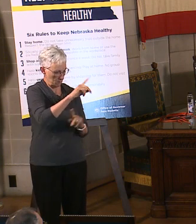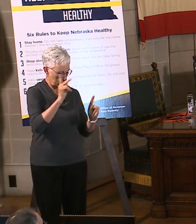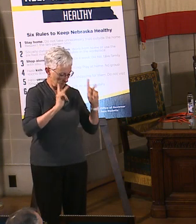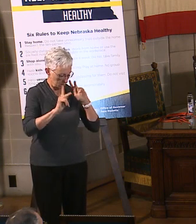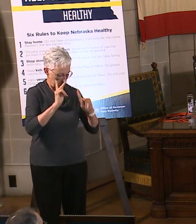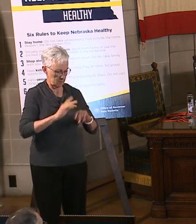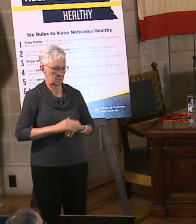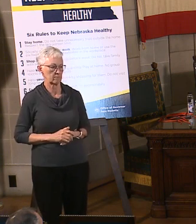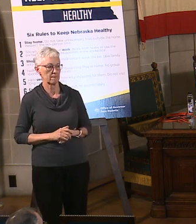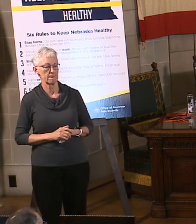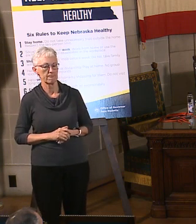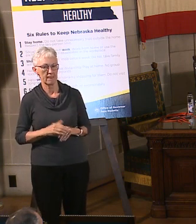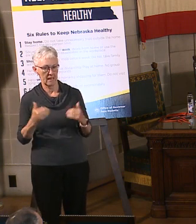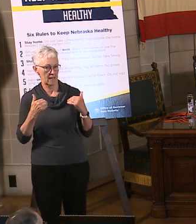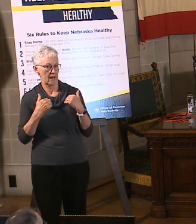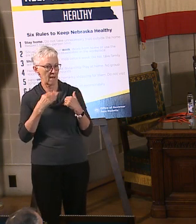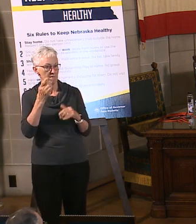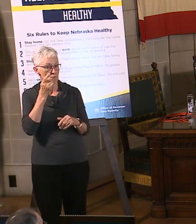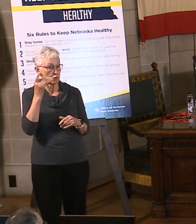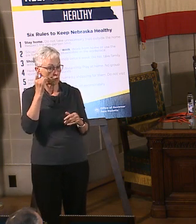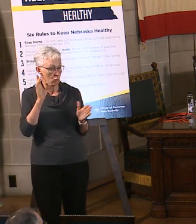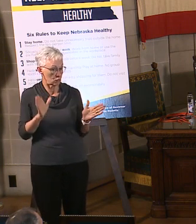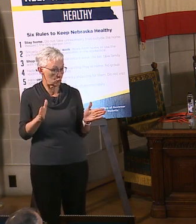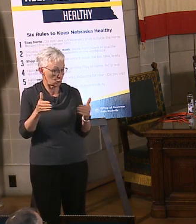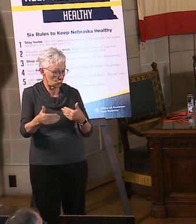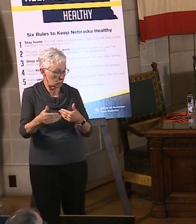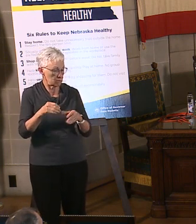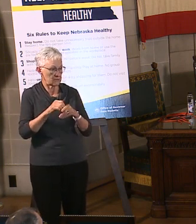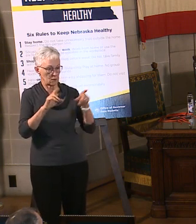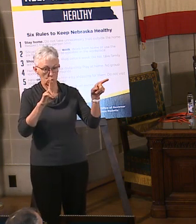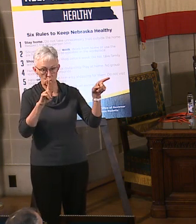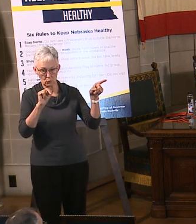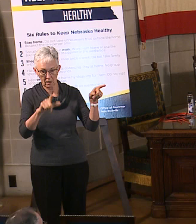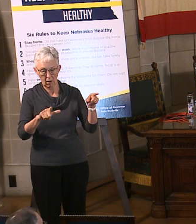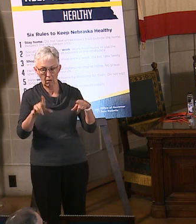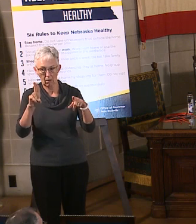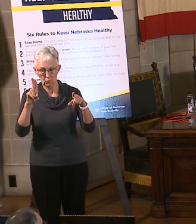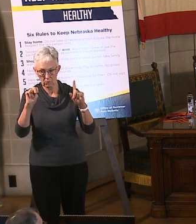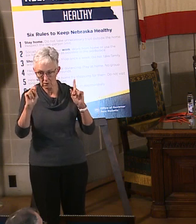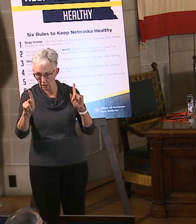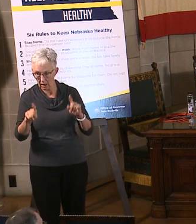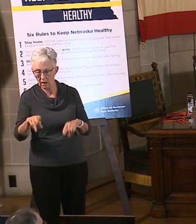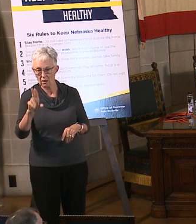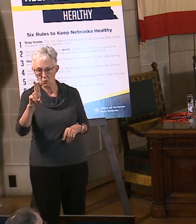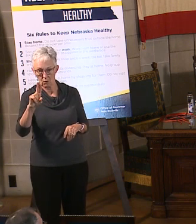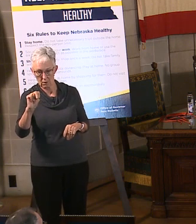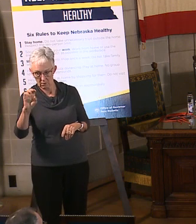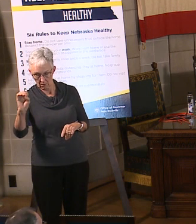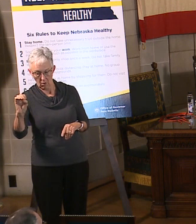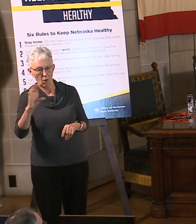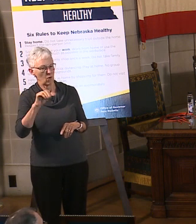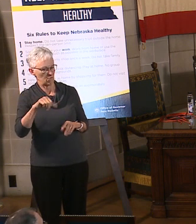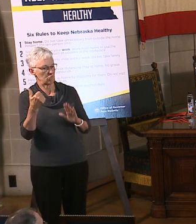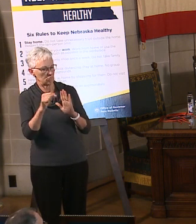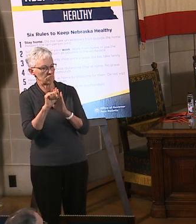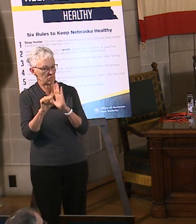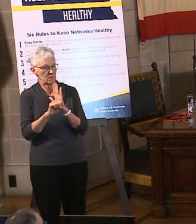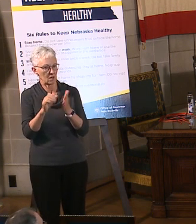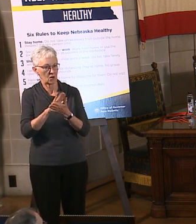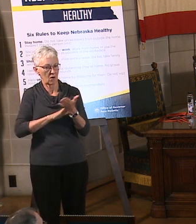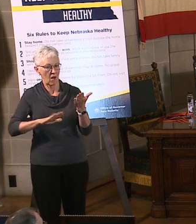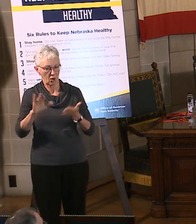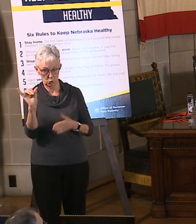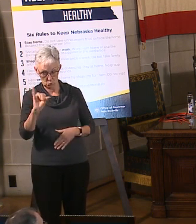dorms at UNO, UNL, UNK. We're working out other arrangements as well with state colleges and so forth so that if